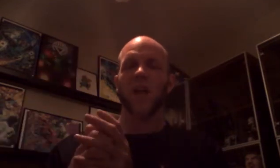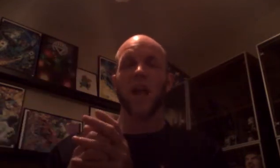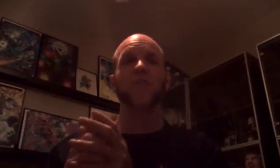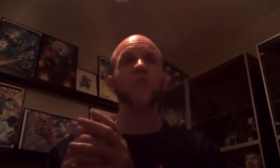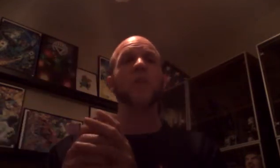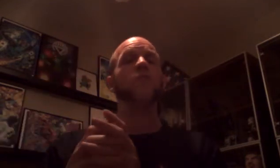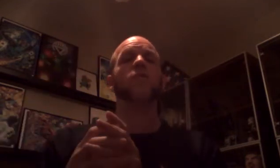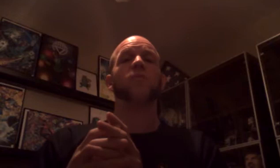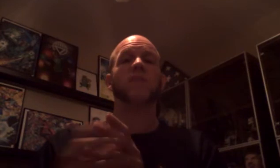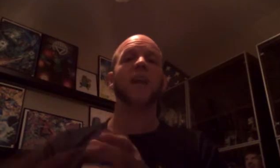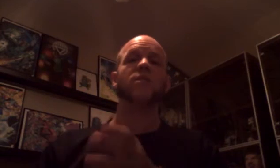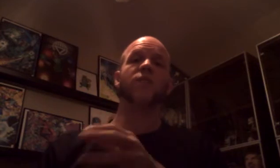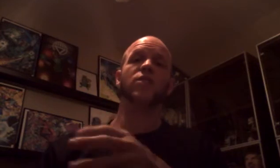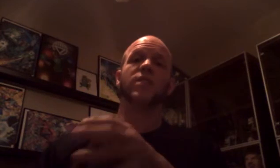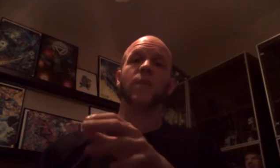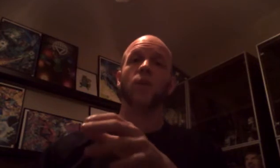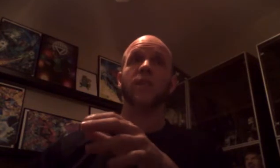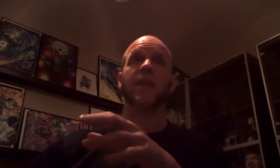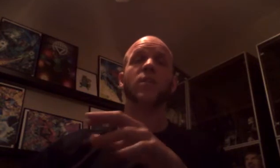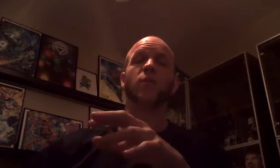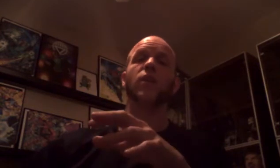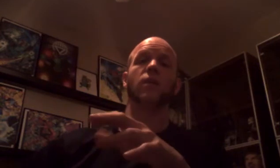It's a unique movie. From a science fiction standpoint, it's actually pretty good.